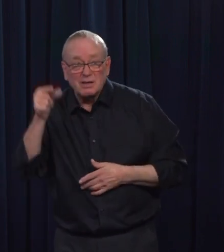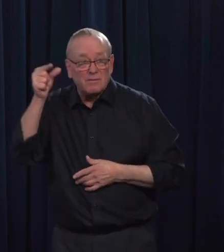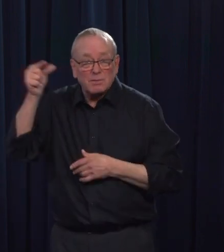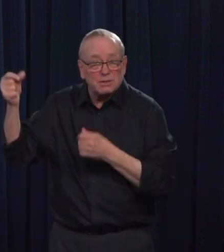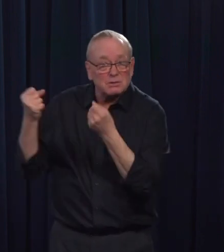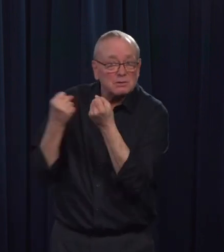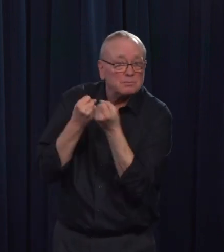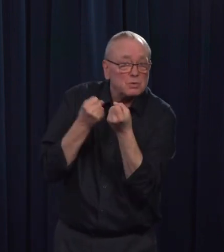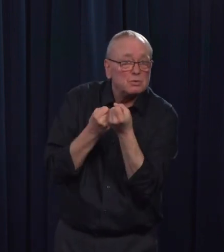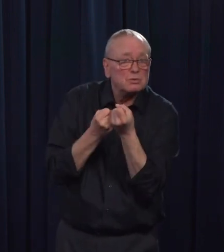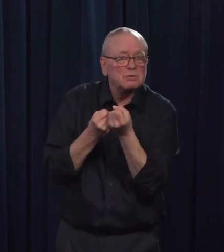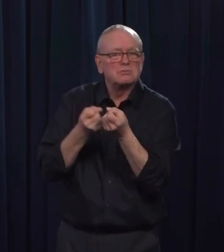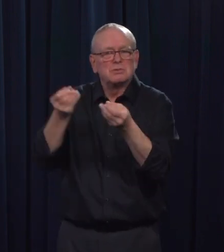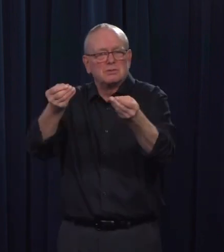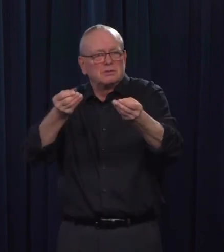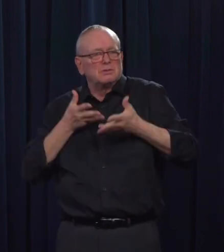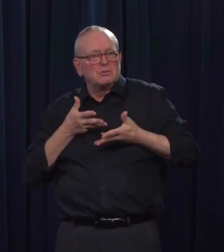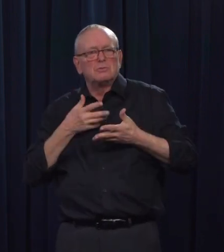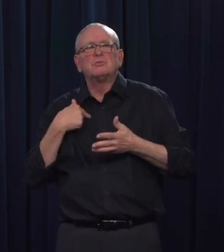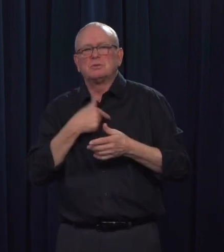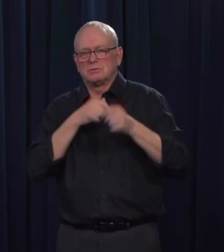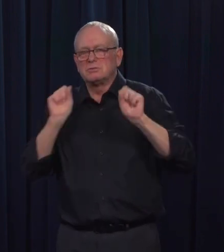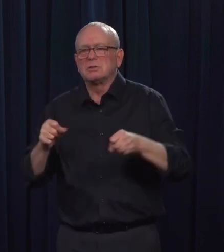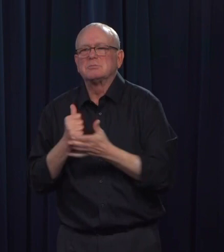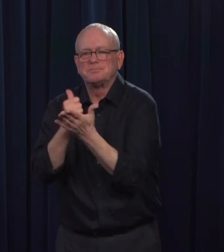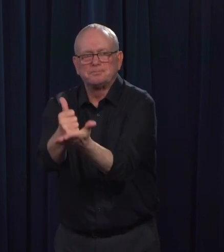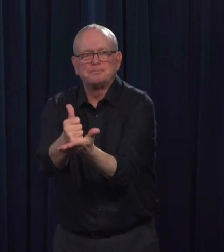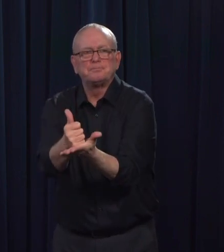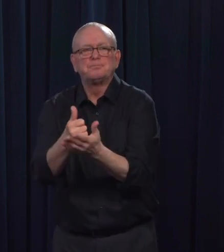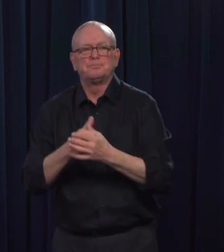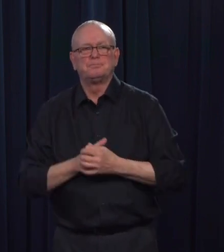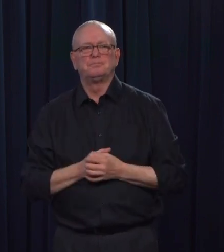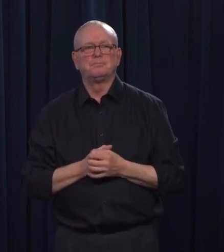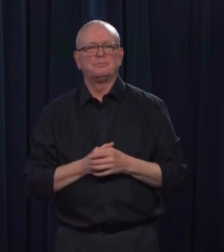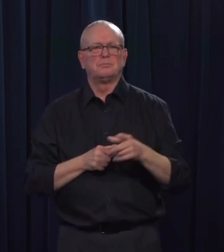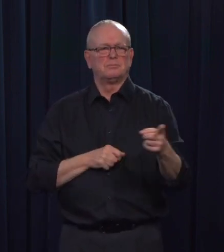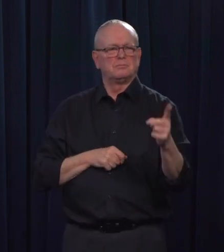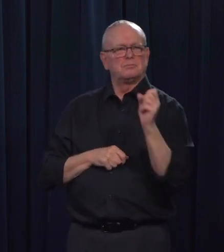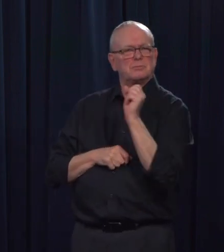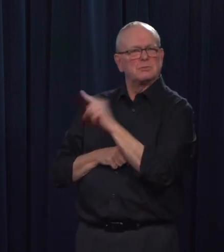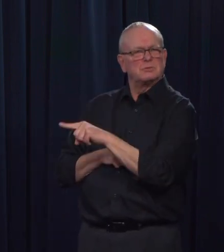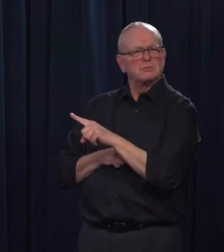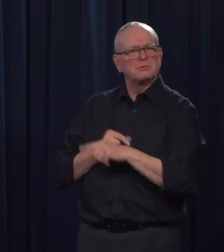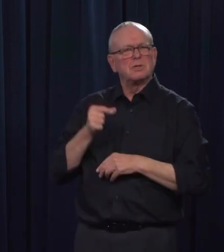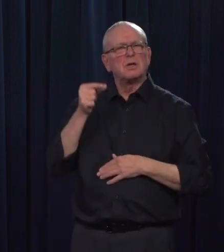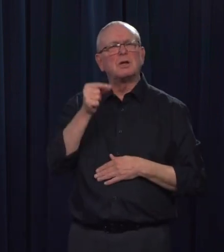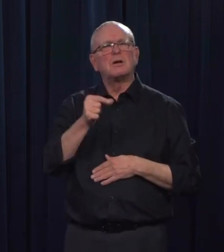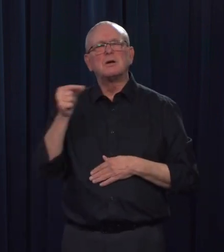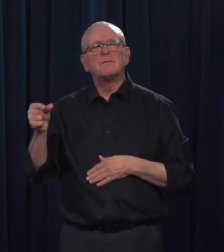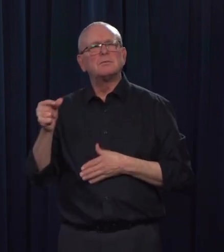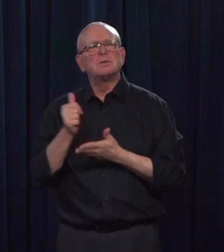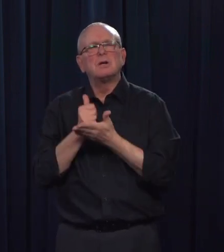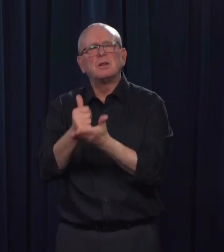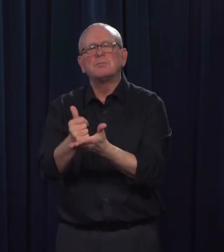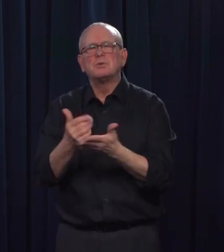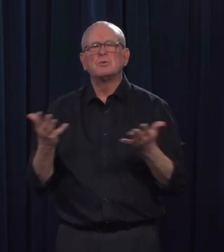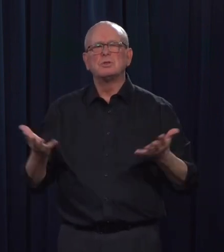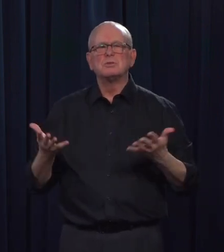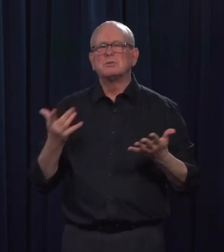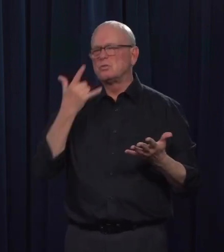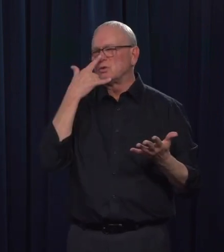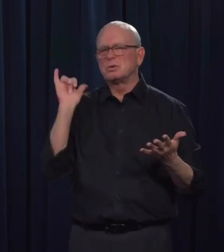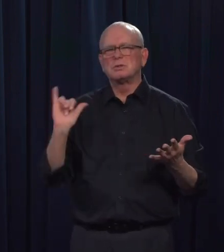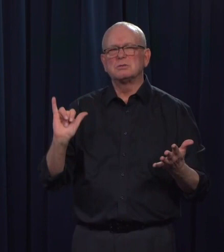understanding of what that would be. Minister, you mean government intervention, like what kinds of things could you do if you saw problematic... I mean,